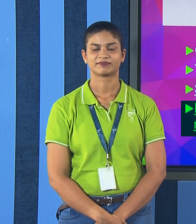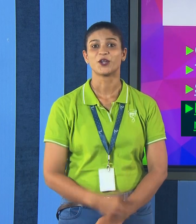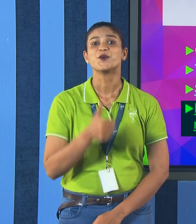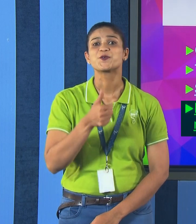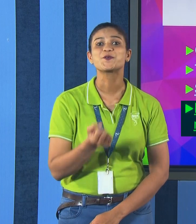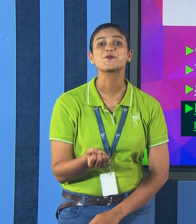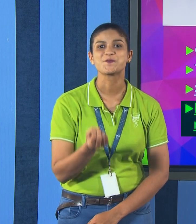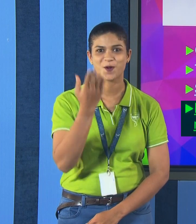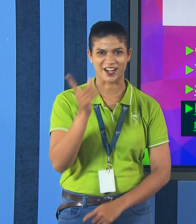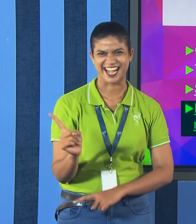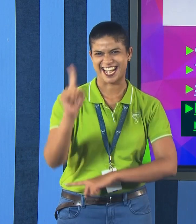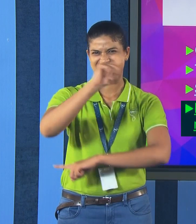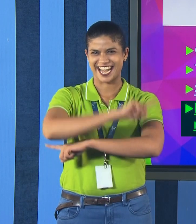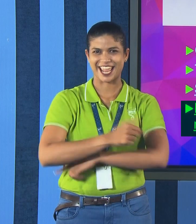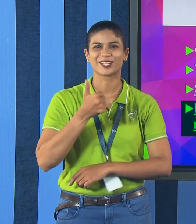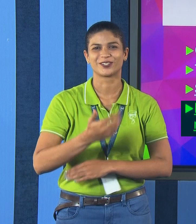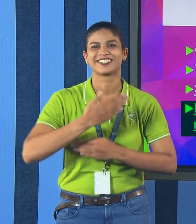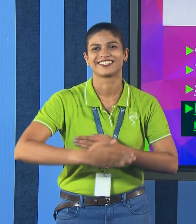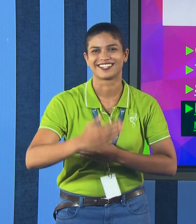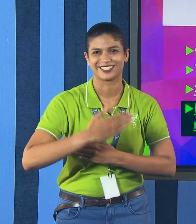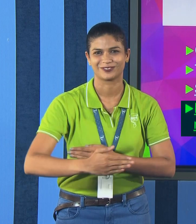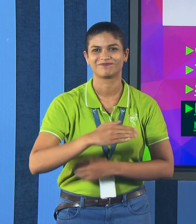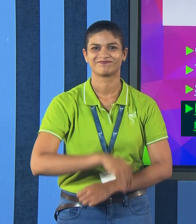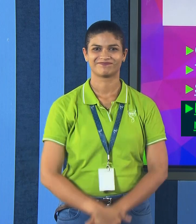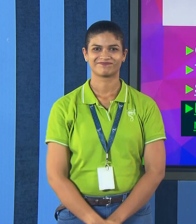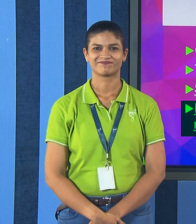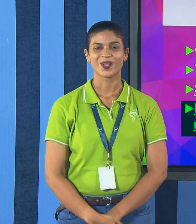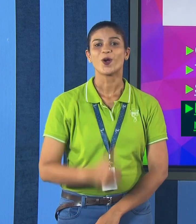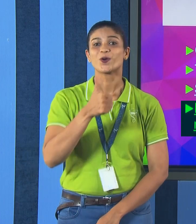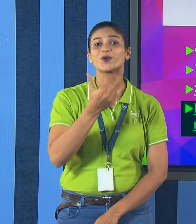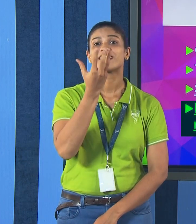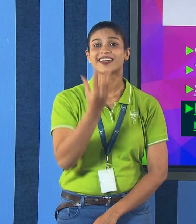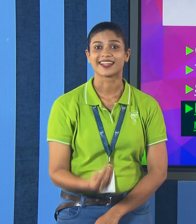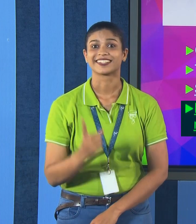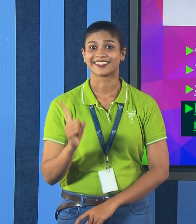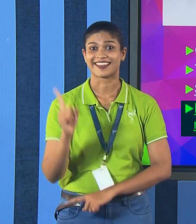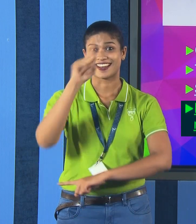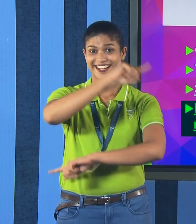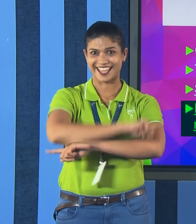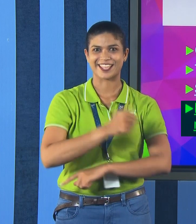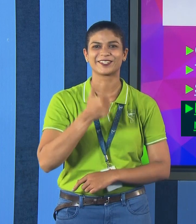Good morning. Have a good day. Good night. Have a good night.